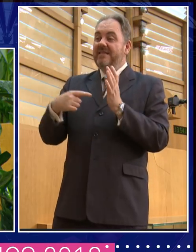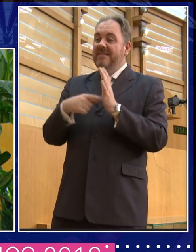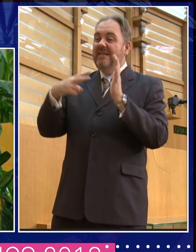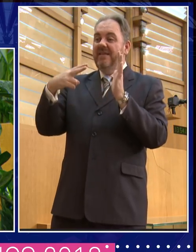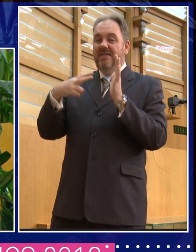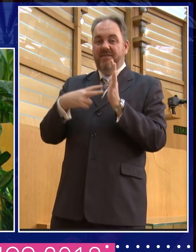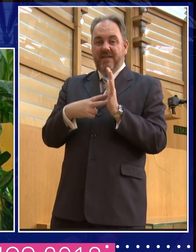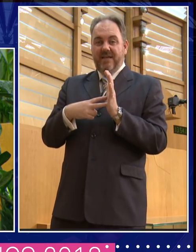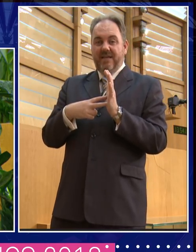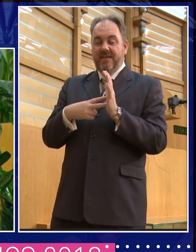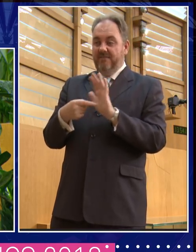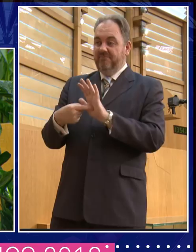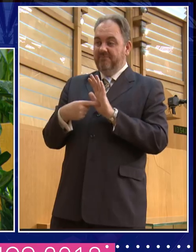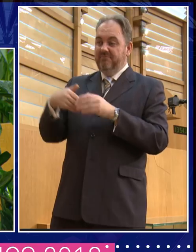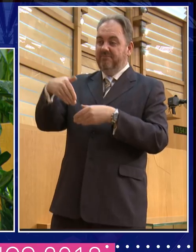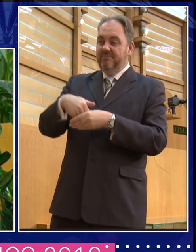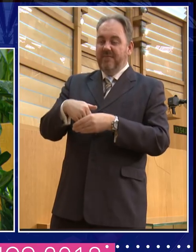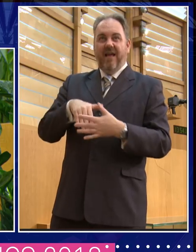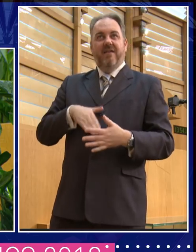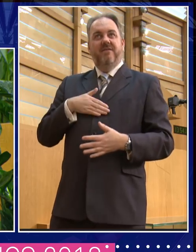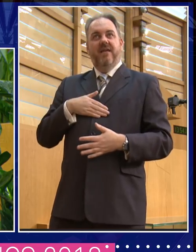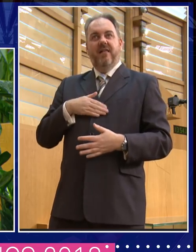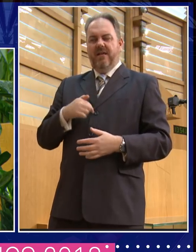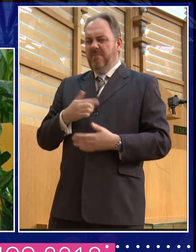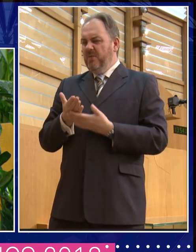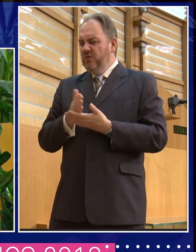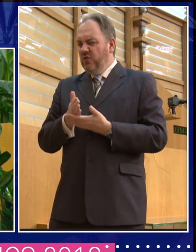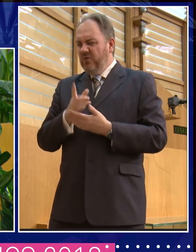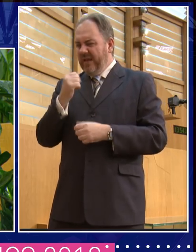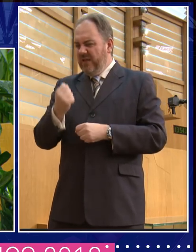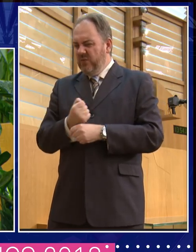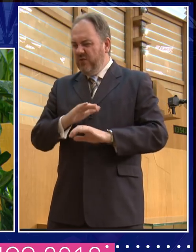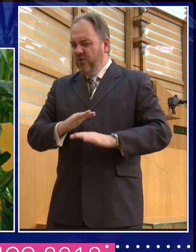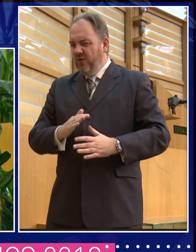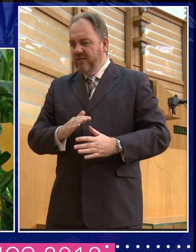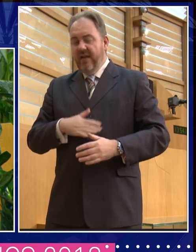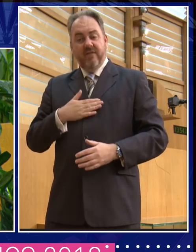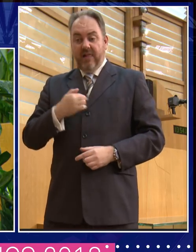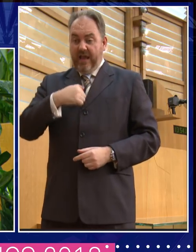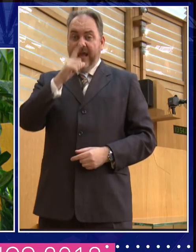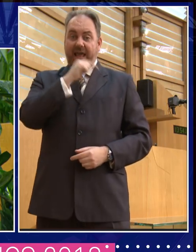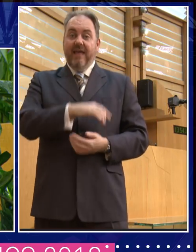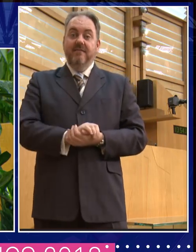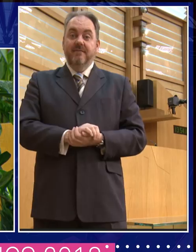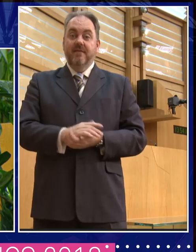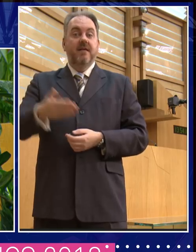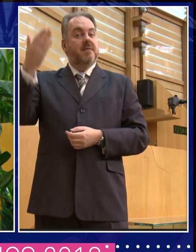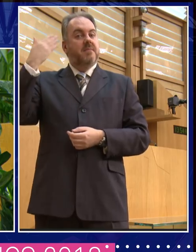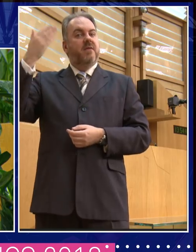proving I could do it, you know, and I have learnt, I have learnt a hell of a lot. I I used to think that it would be